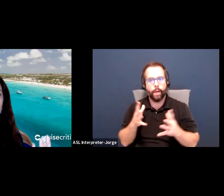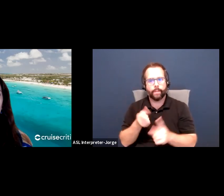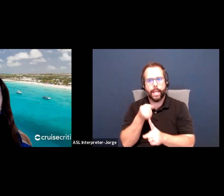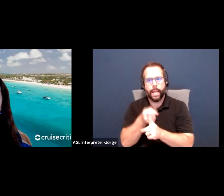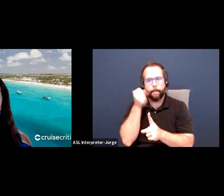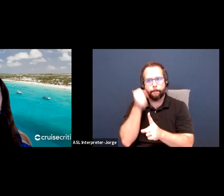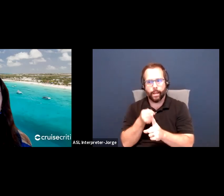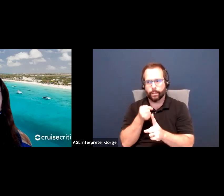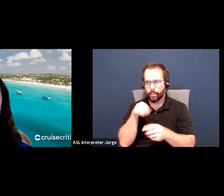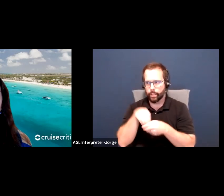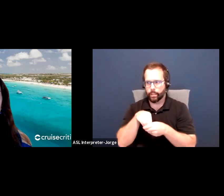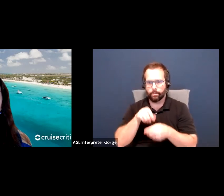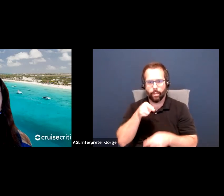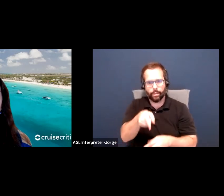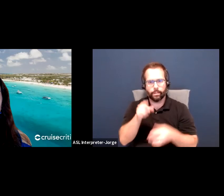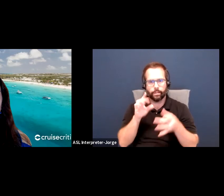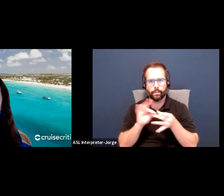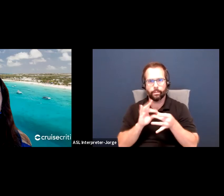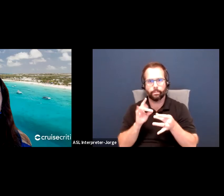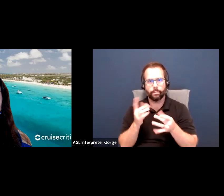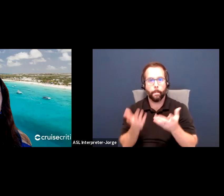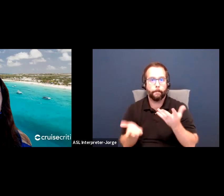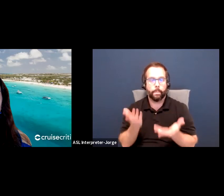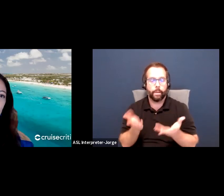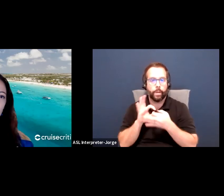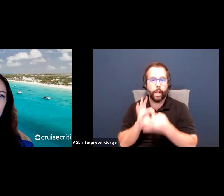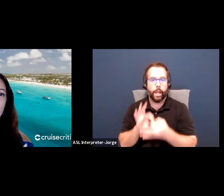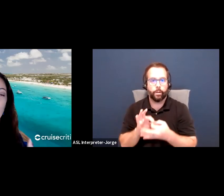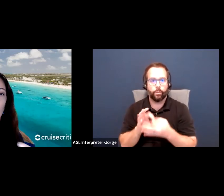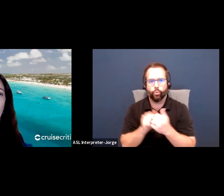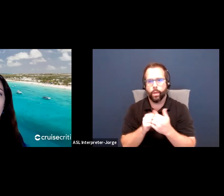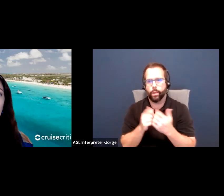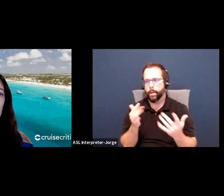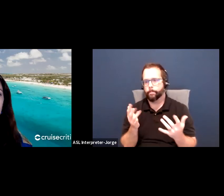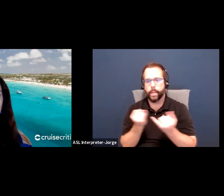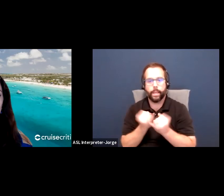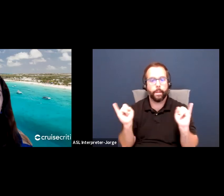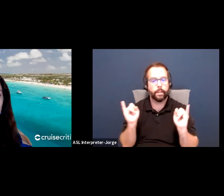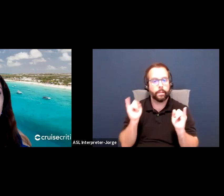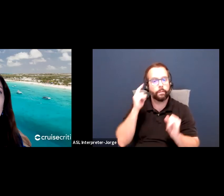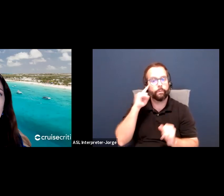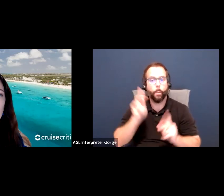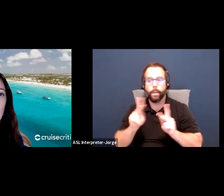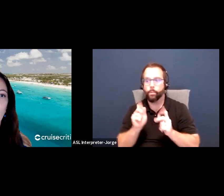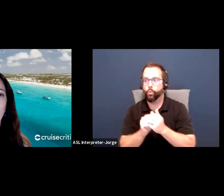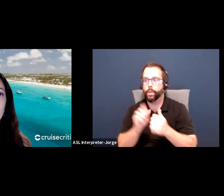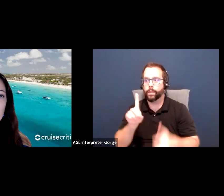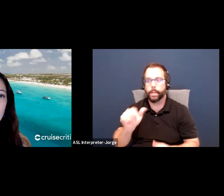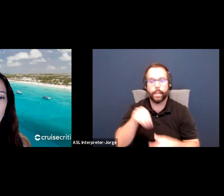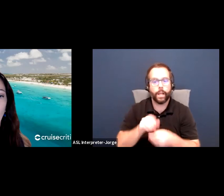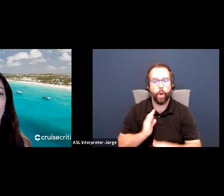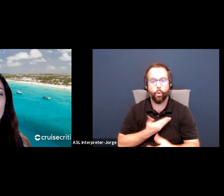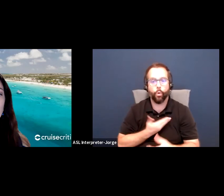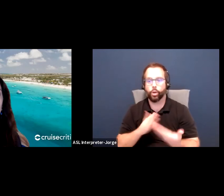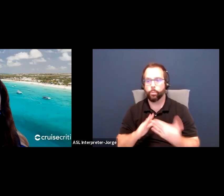you know, like pendants for people with disabilities in our community. We're going to help them